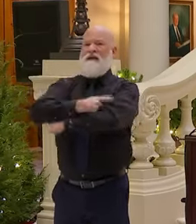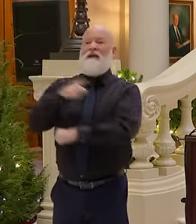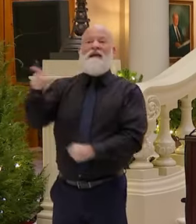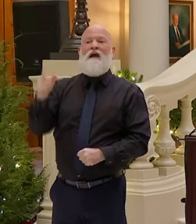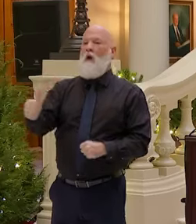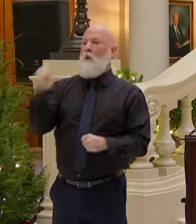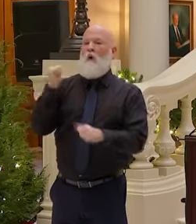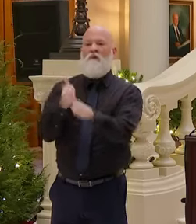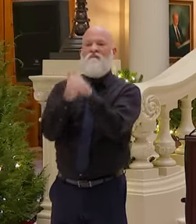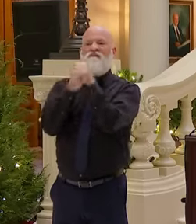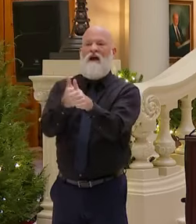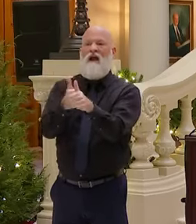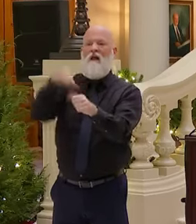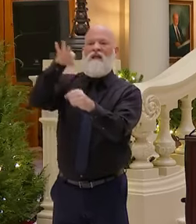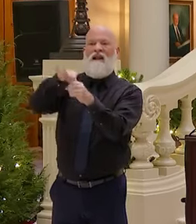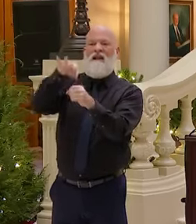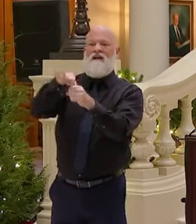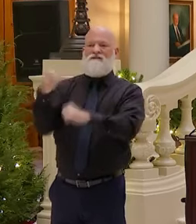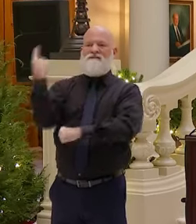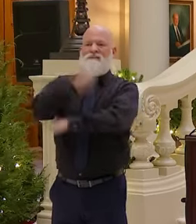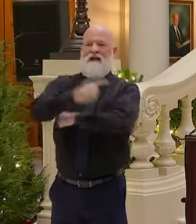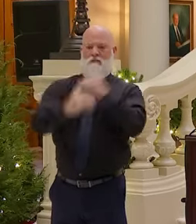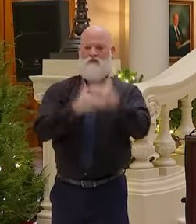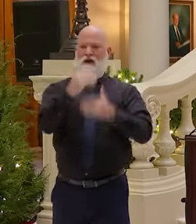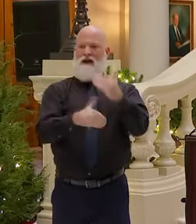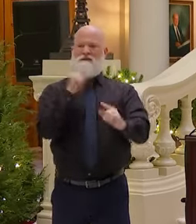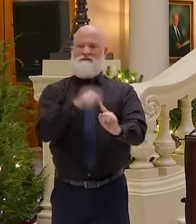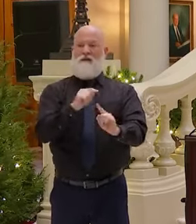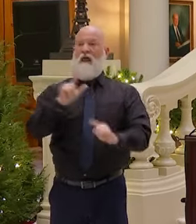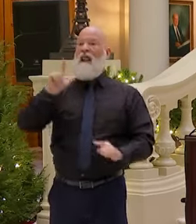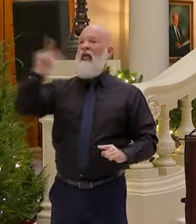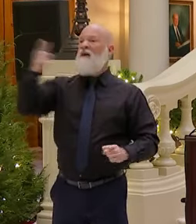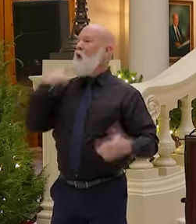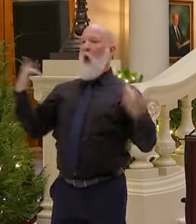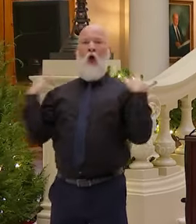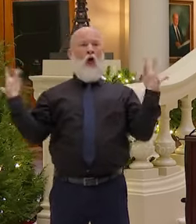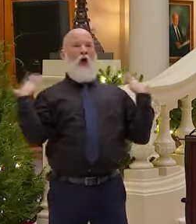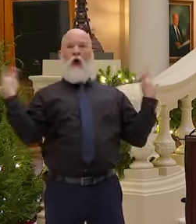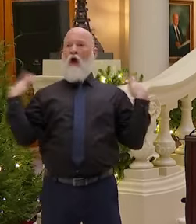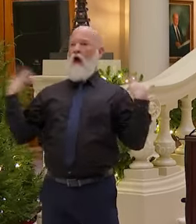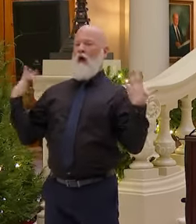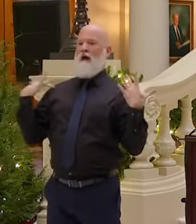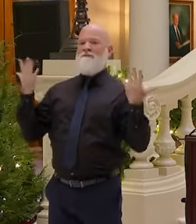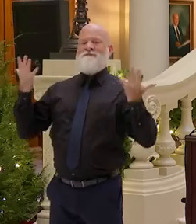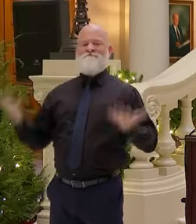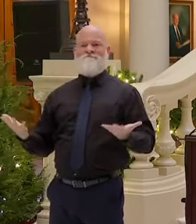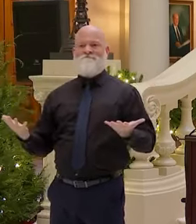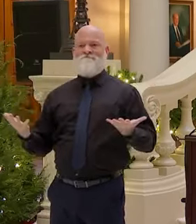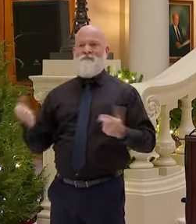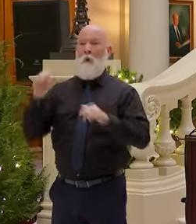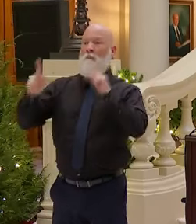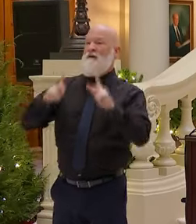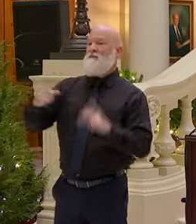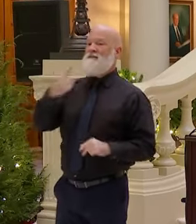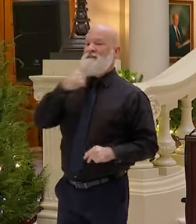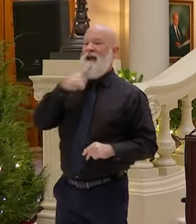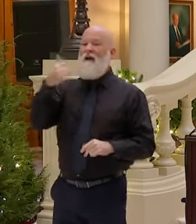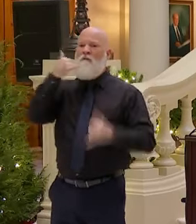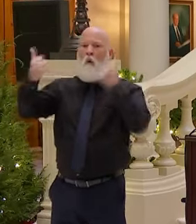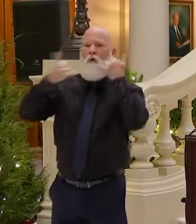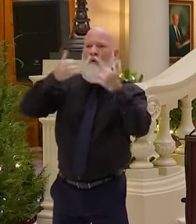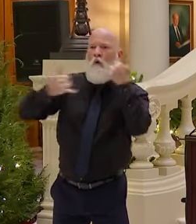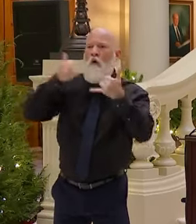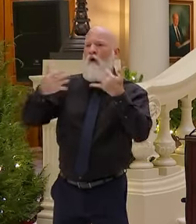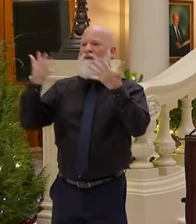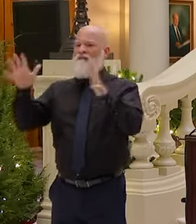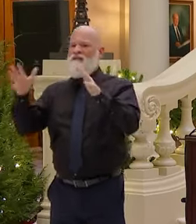basically then they made false claims that they got a phone call of people saying that the stuff had been uploaded that they later recanted. I mean,